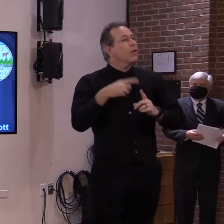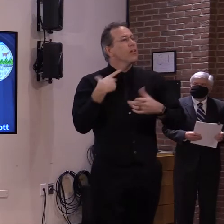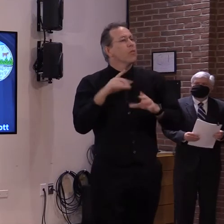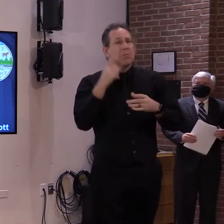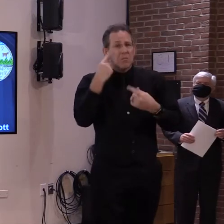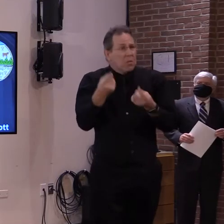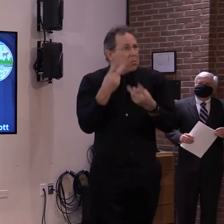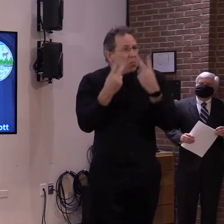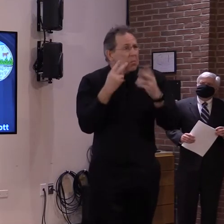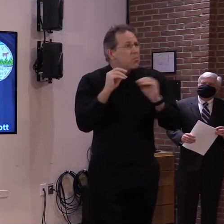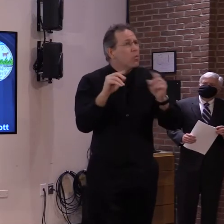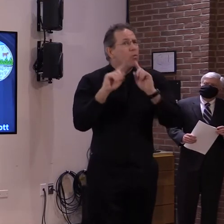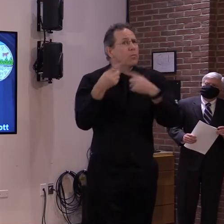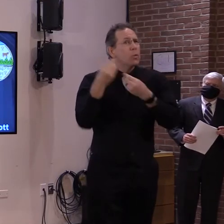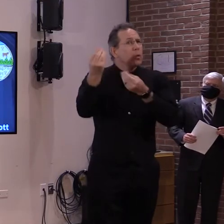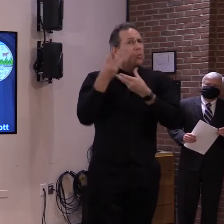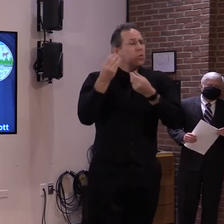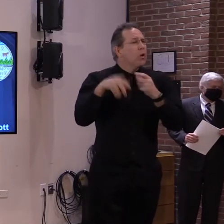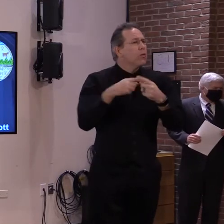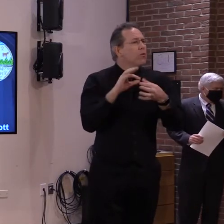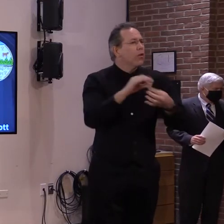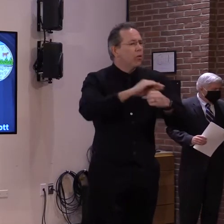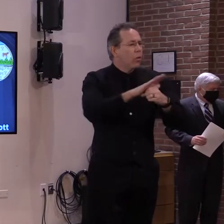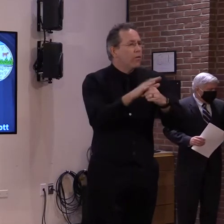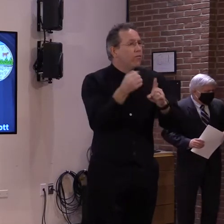within schools remains low.